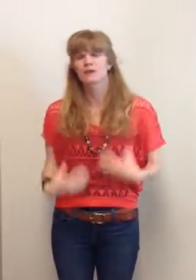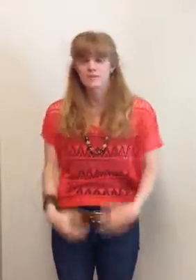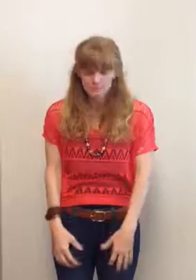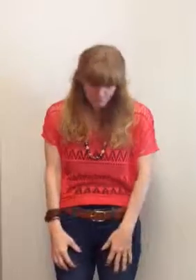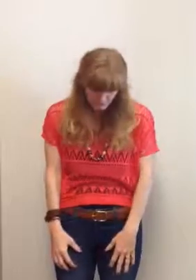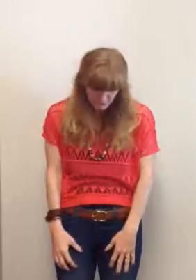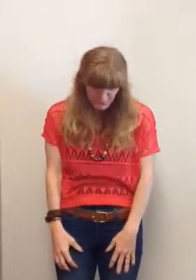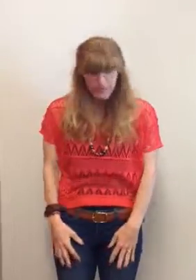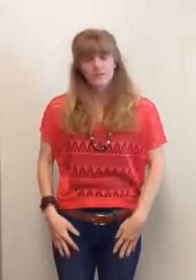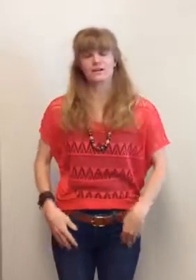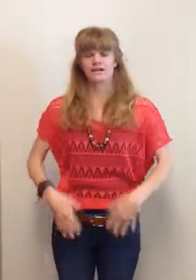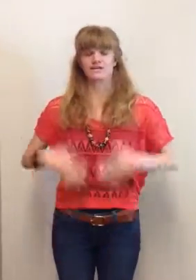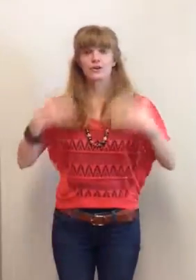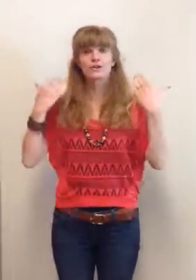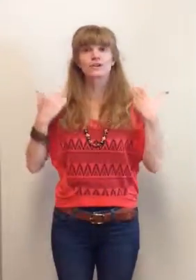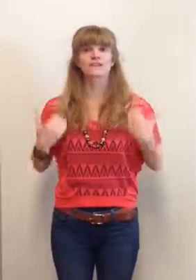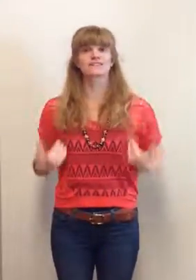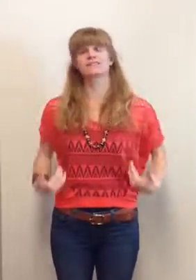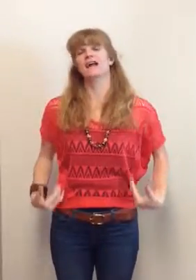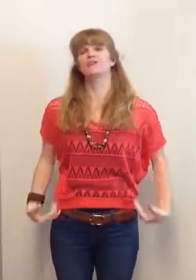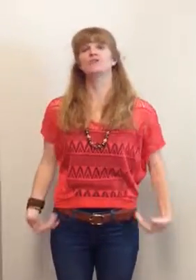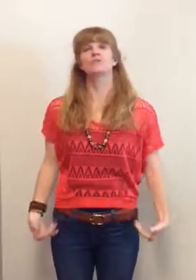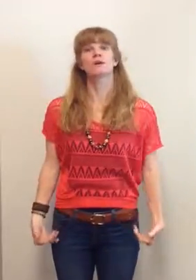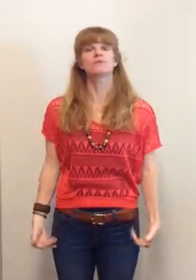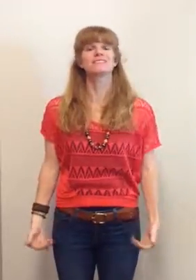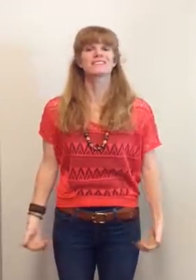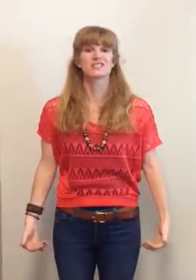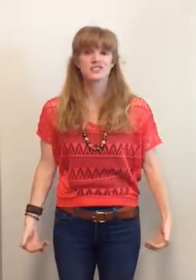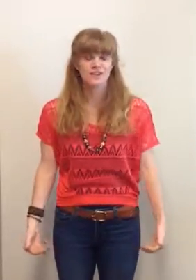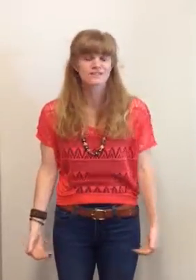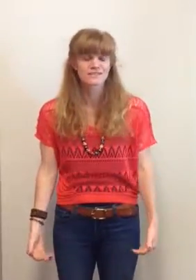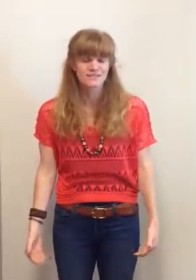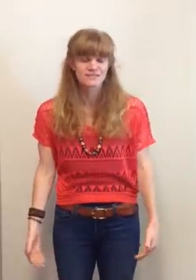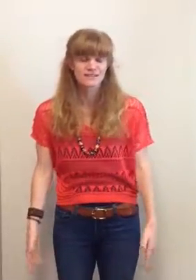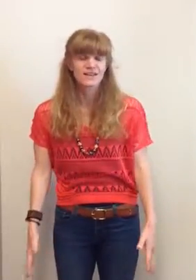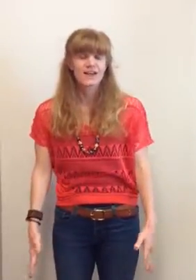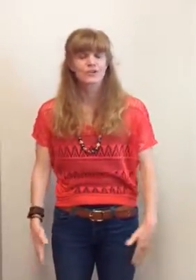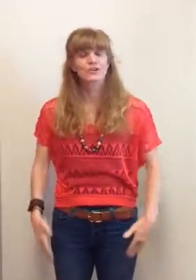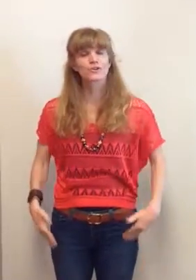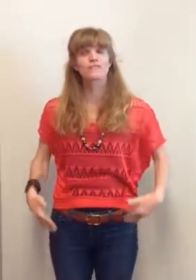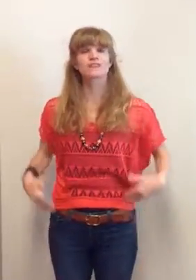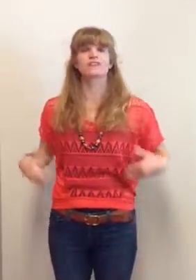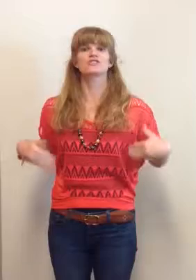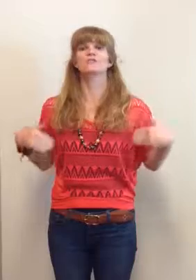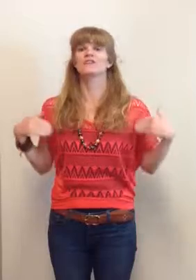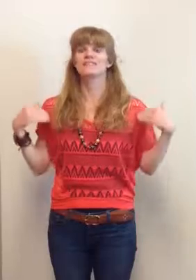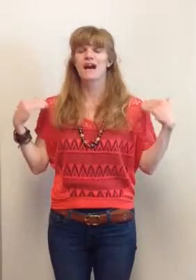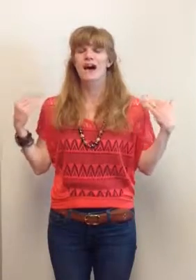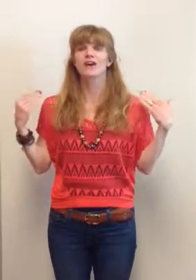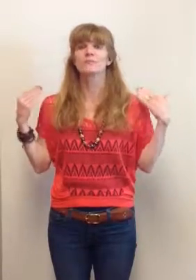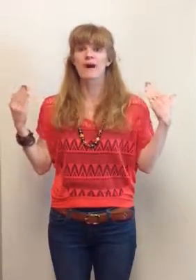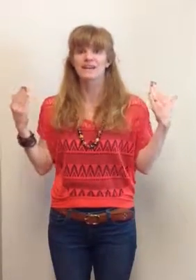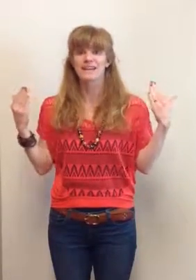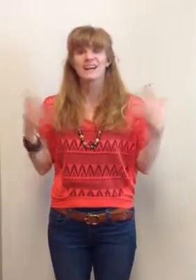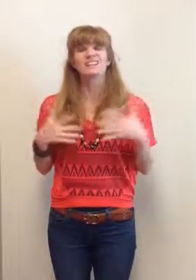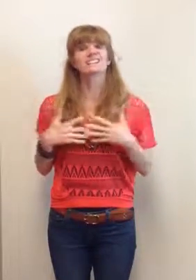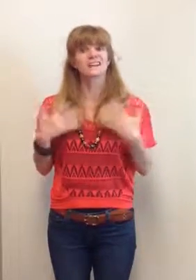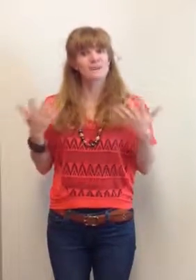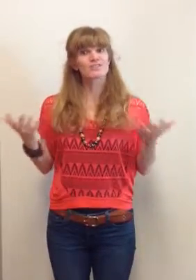I'm... Very nice. And you're going to create a statue that represents justice. And you're going to create that statue with your entire body. Let's think about